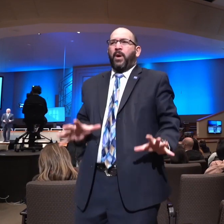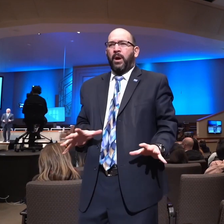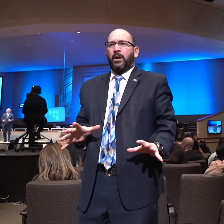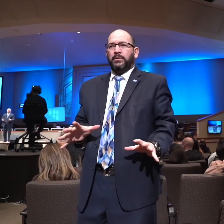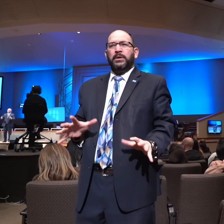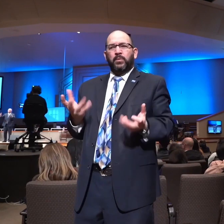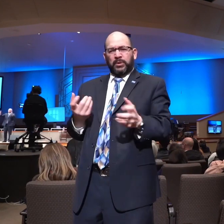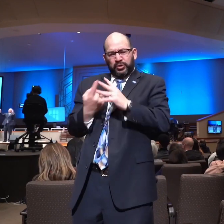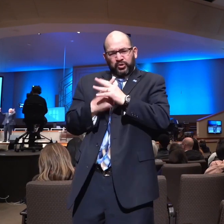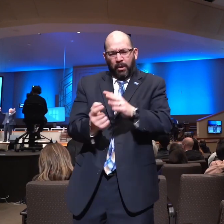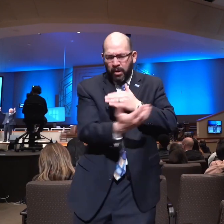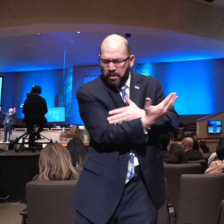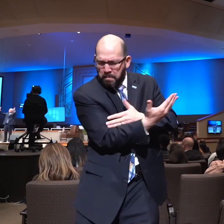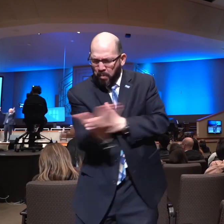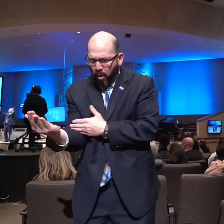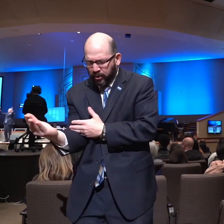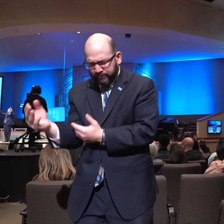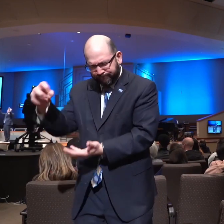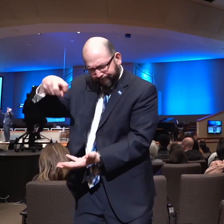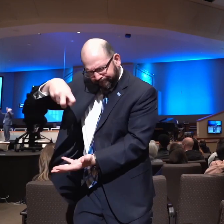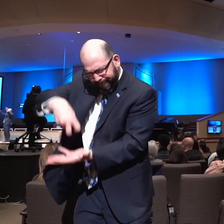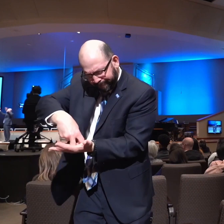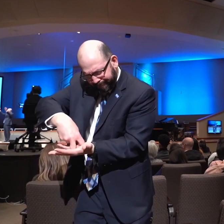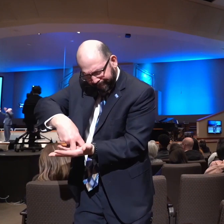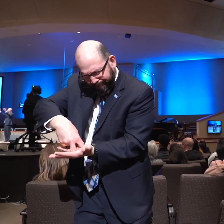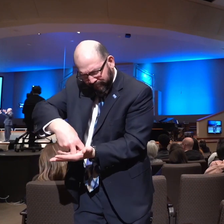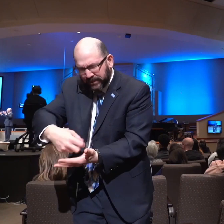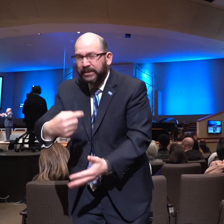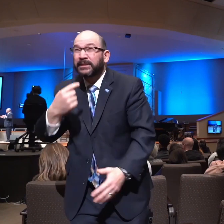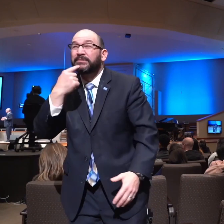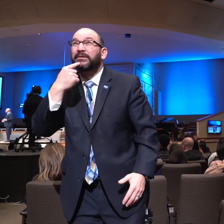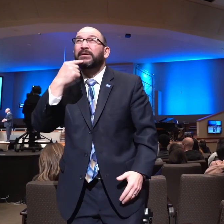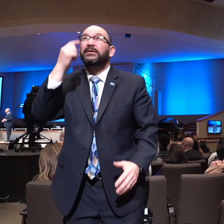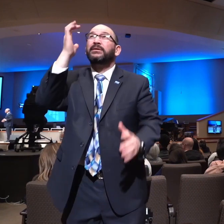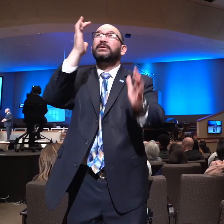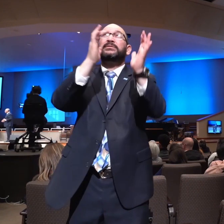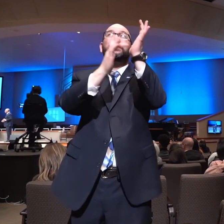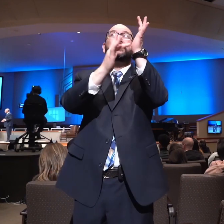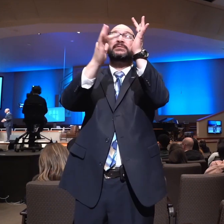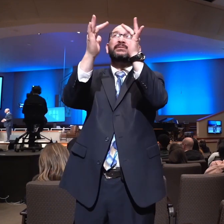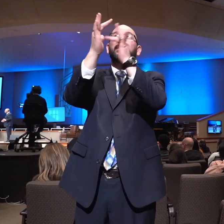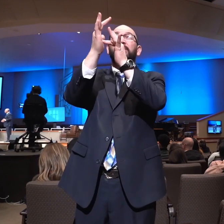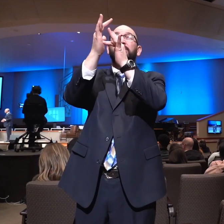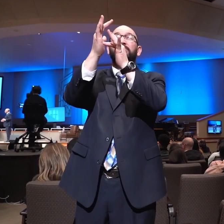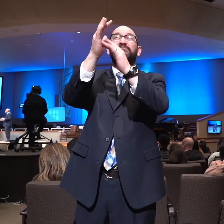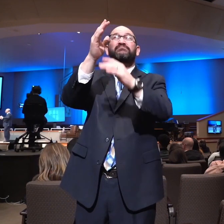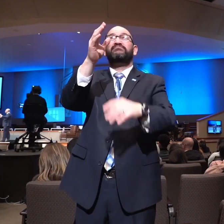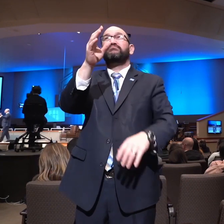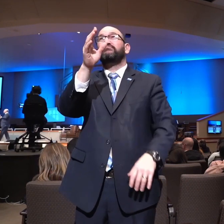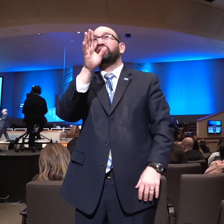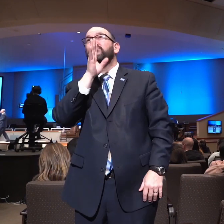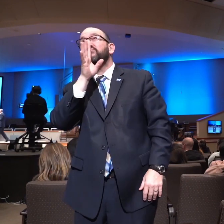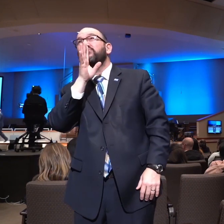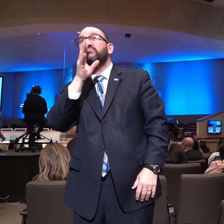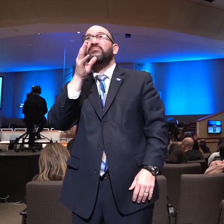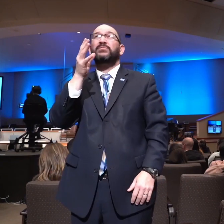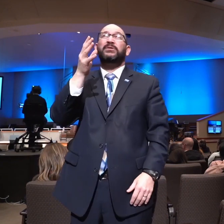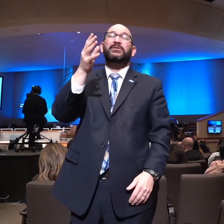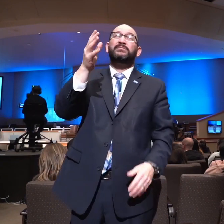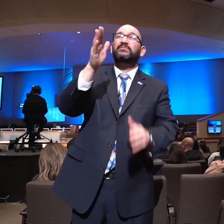him and worshiping him and telling him how great he is and telling him how much I need him. Oh, we say Jesus is in our heart. We say he's